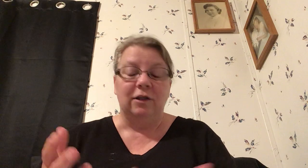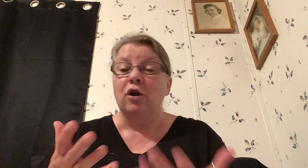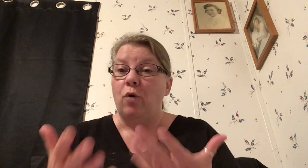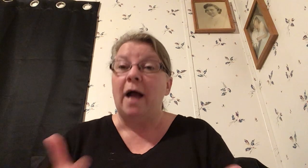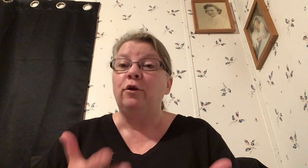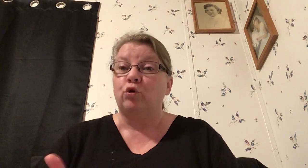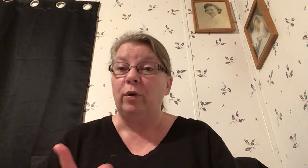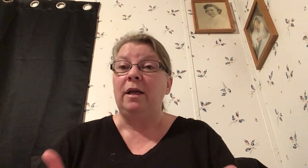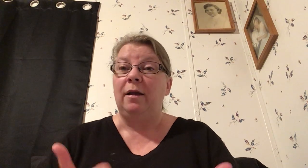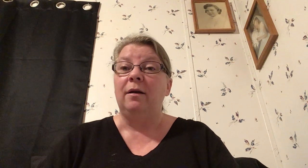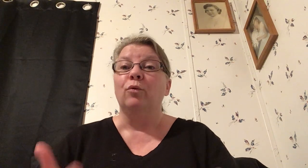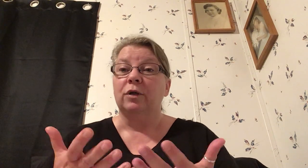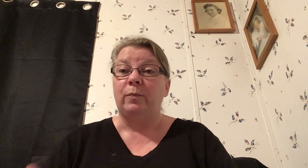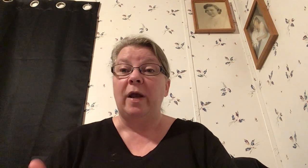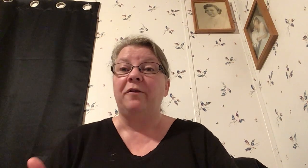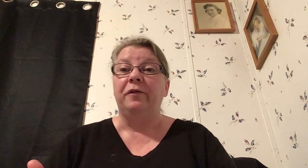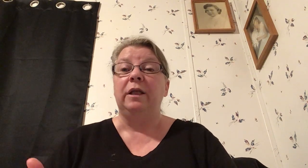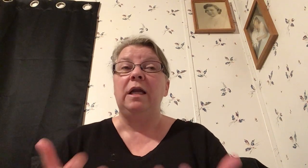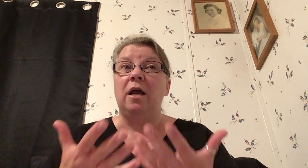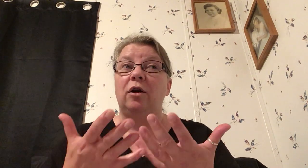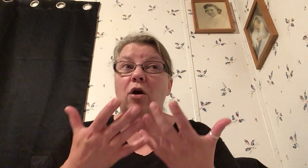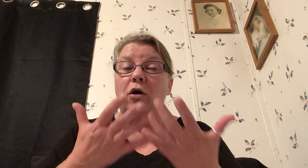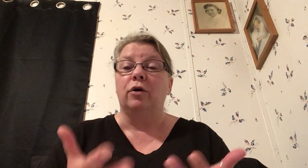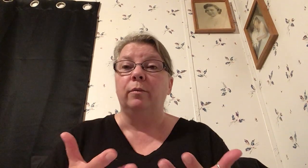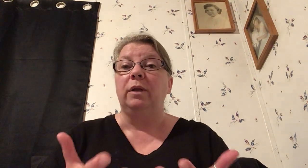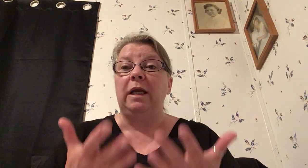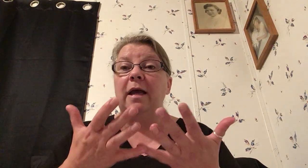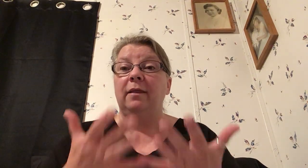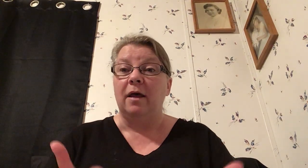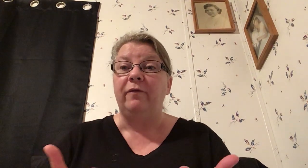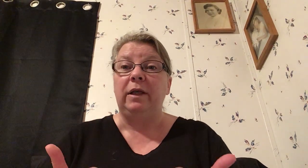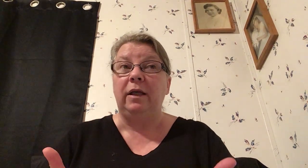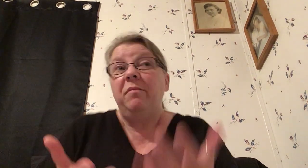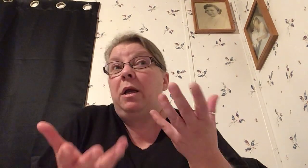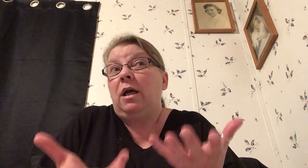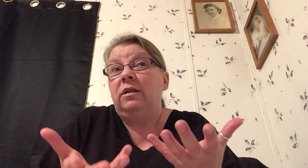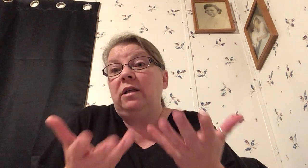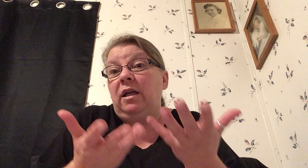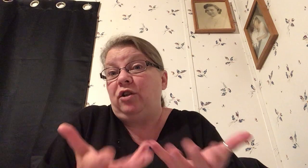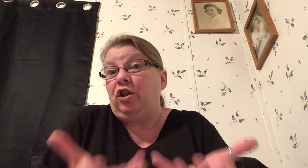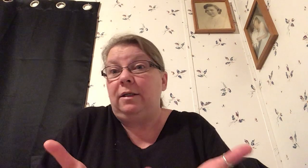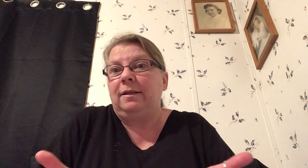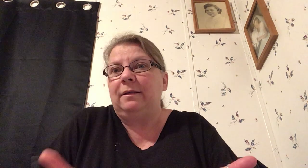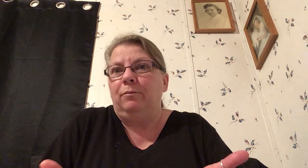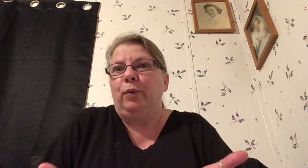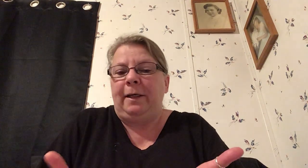so I treat it respectfully and honorably and lovingly because it's Jesus in print